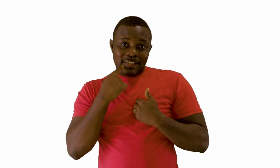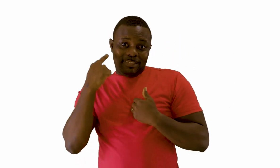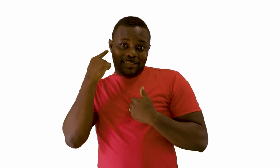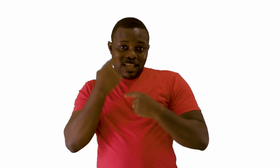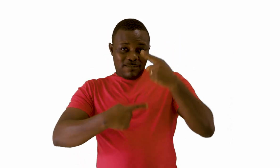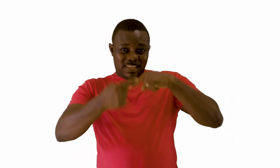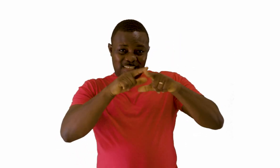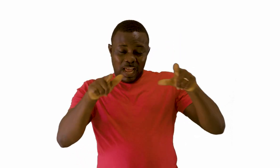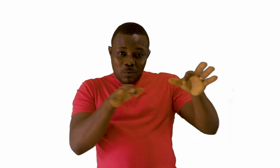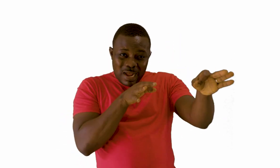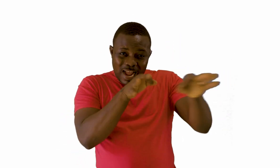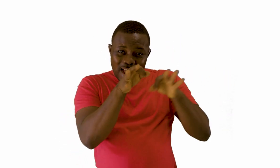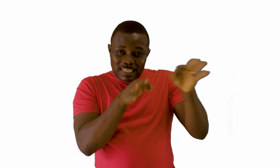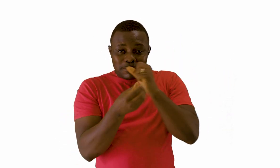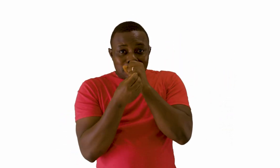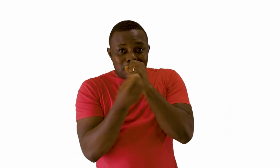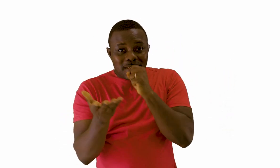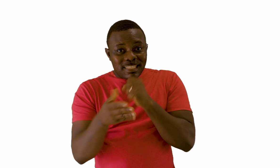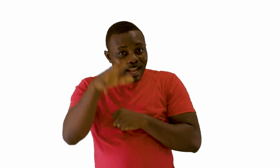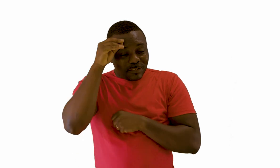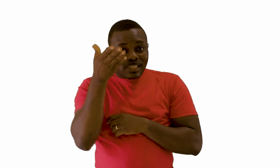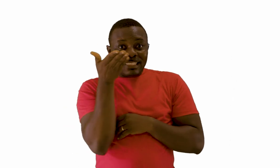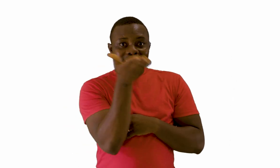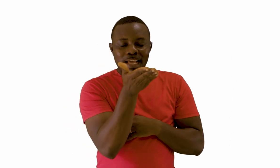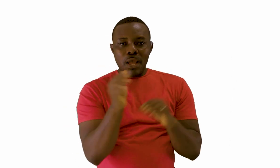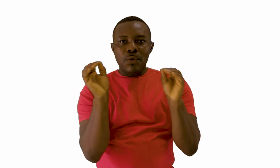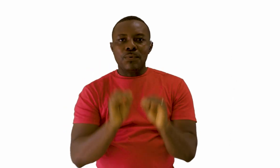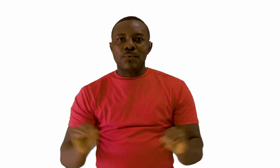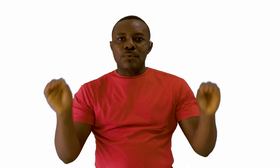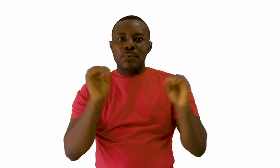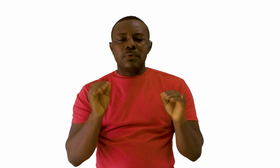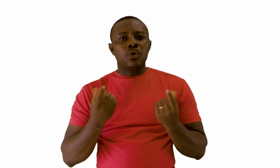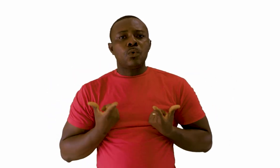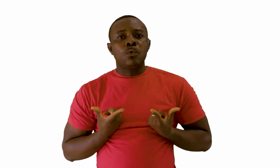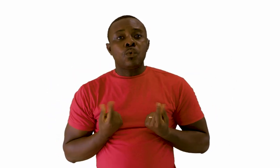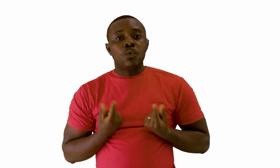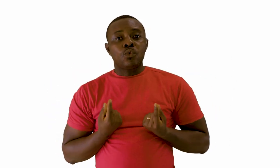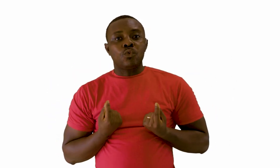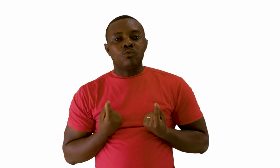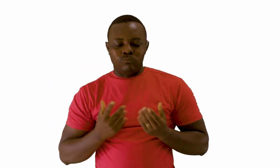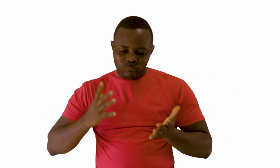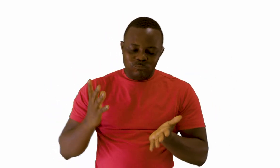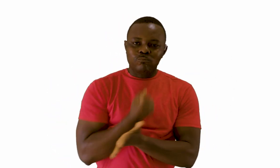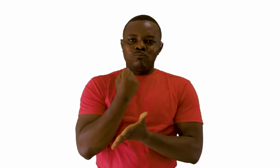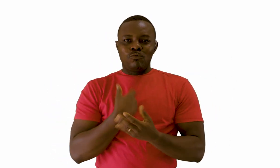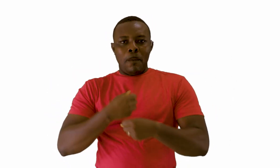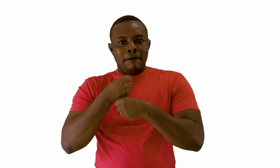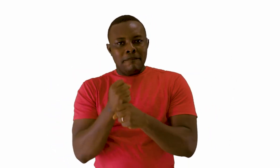media literacy video in sign language for the deaf. What did I do? I took this opportunity to make